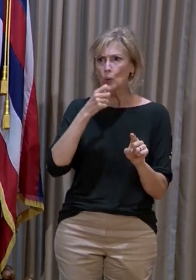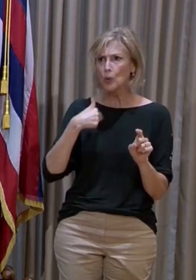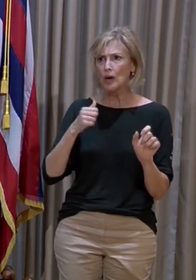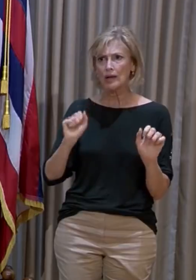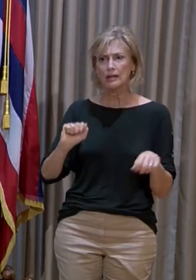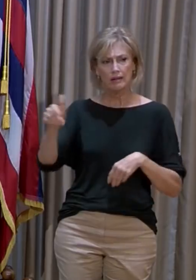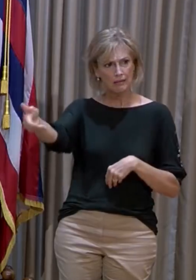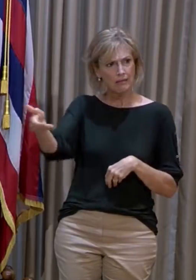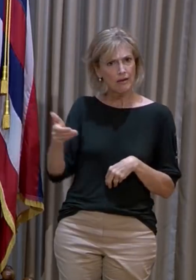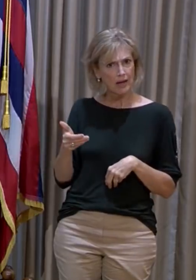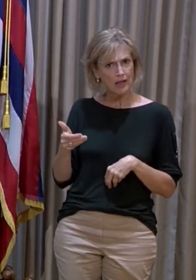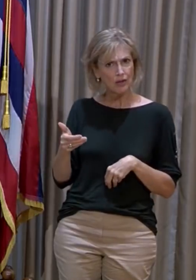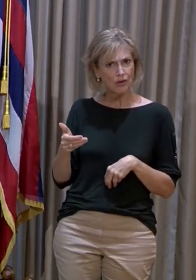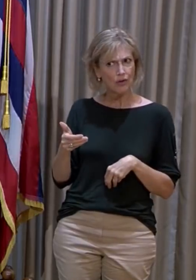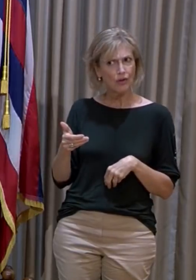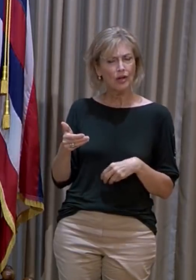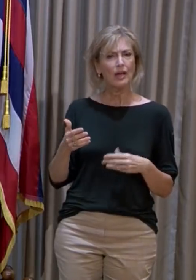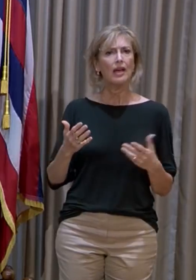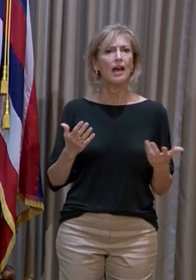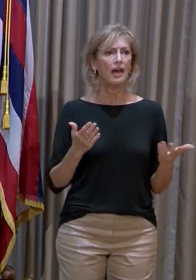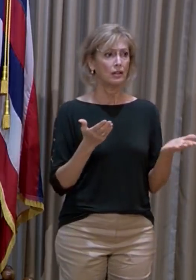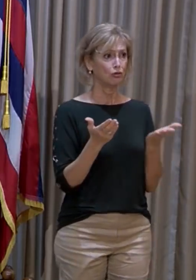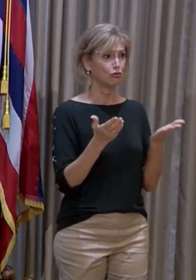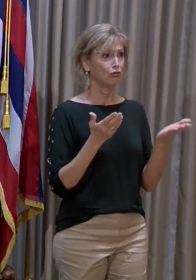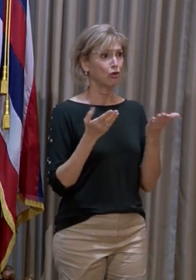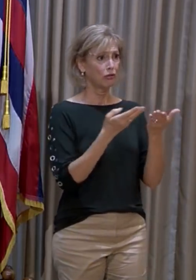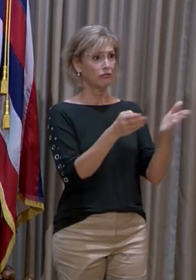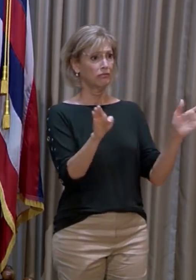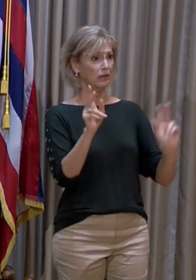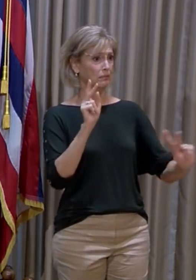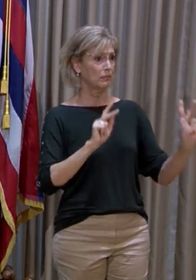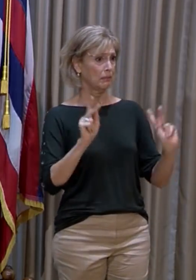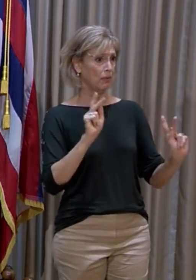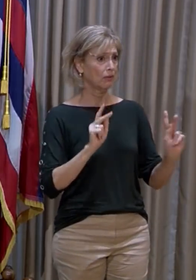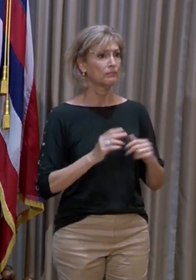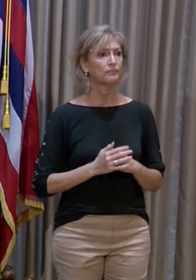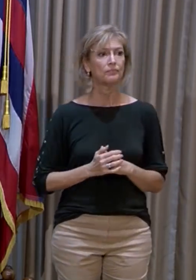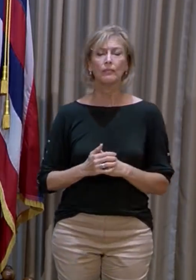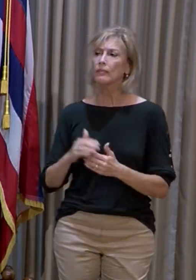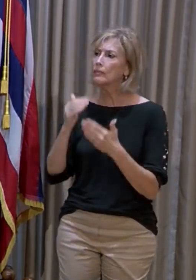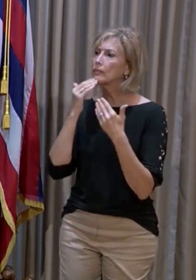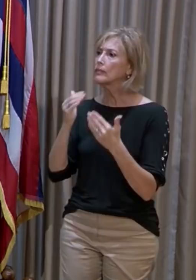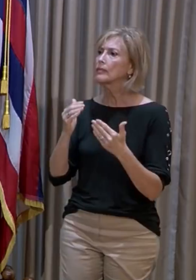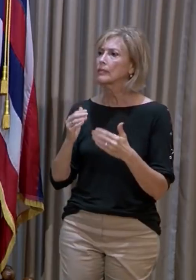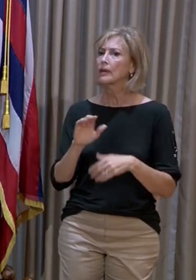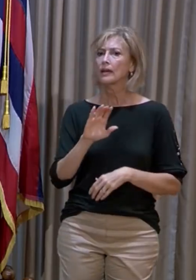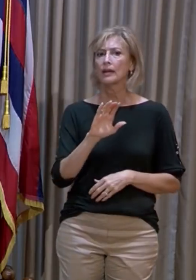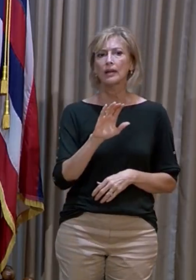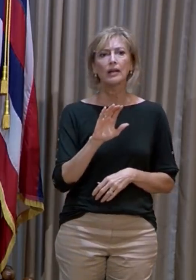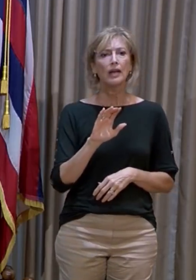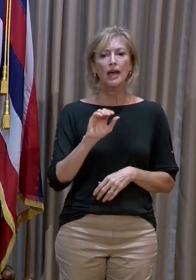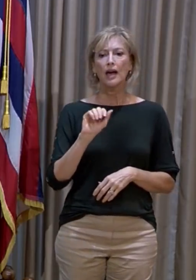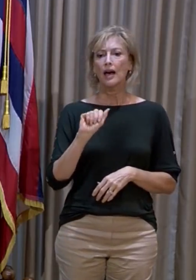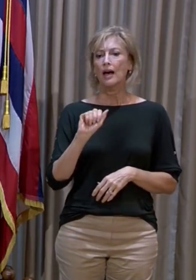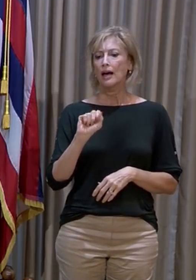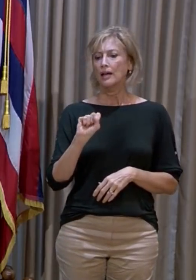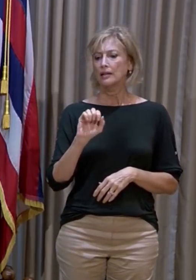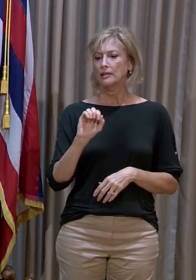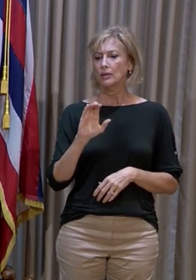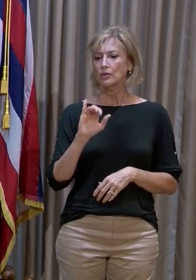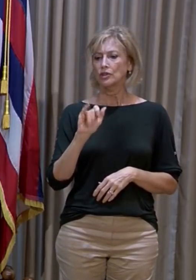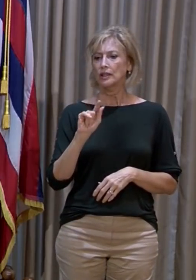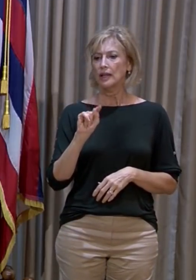and to be able to serve the general public. Thank you. you. Thank you, Kelleher, Associated Press. Jen.